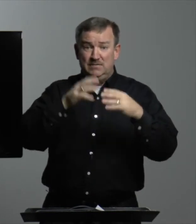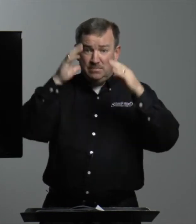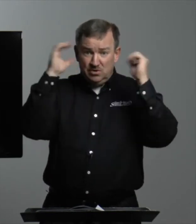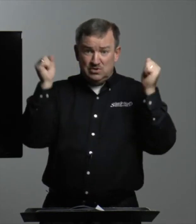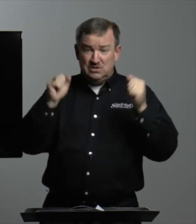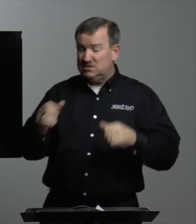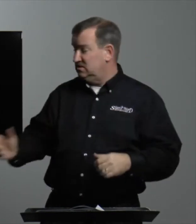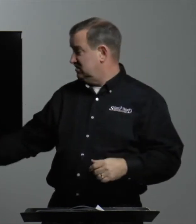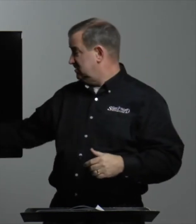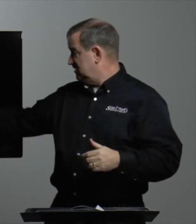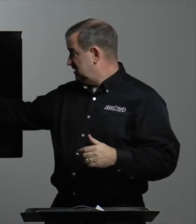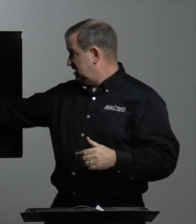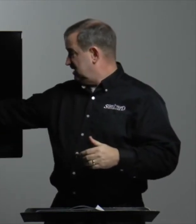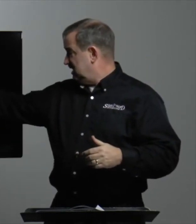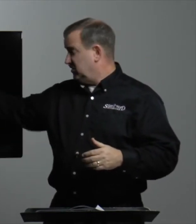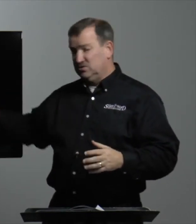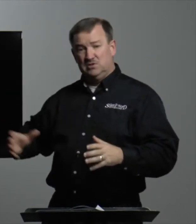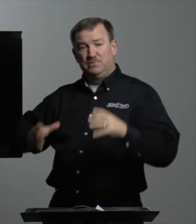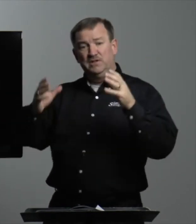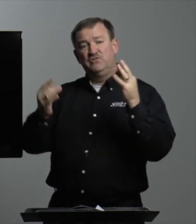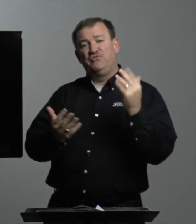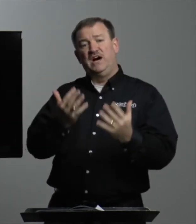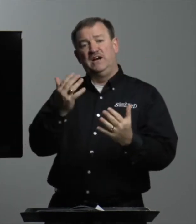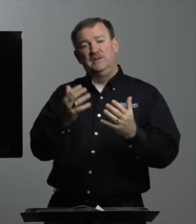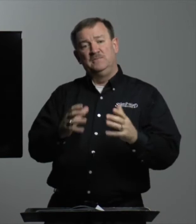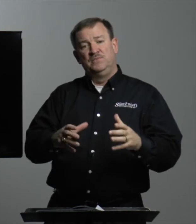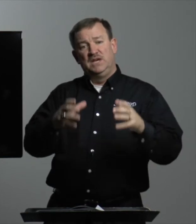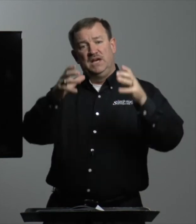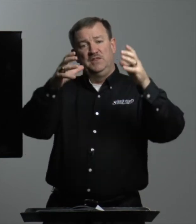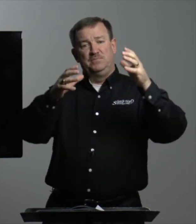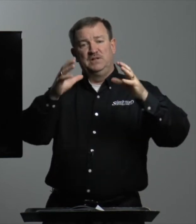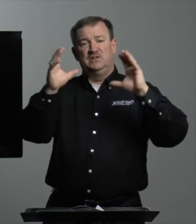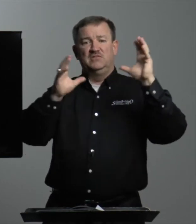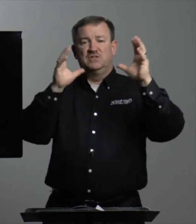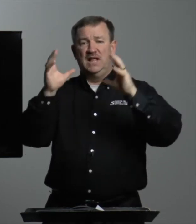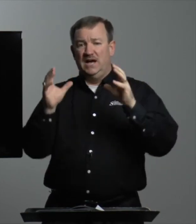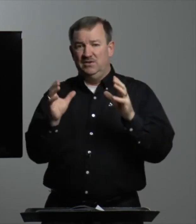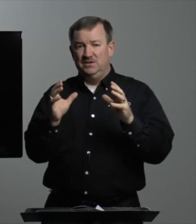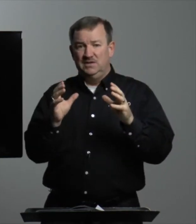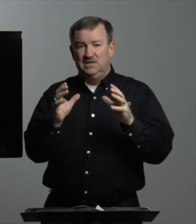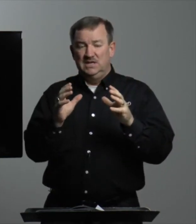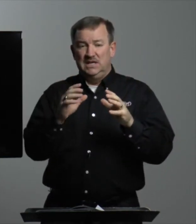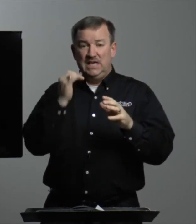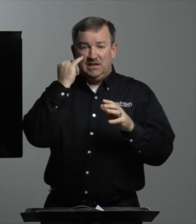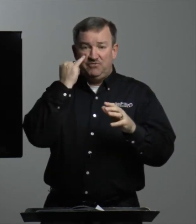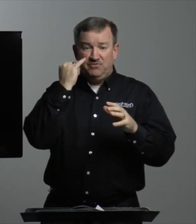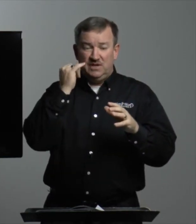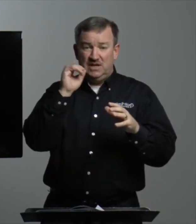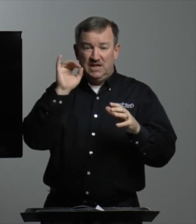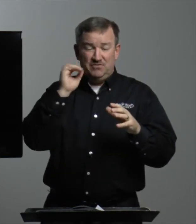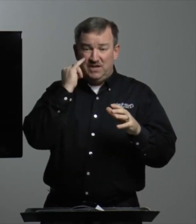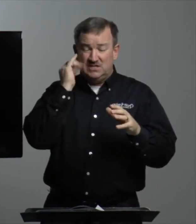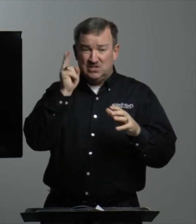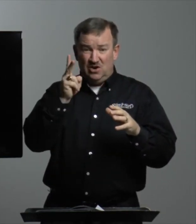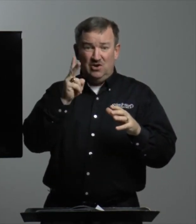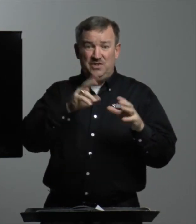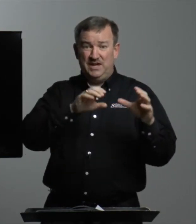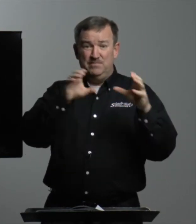Moses? It was the pillar of fire and the pillar of cloud. If they saw that it